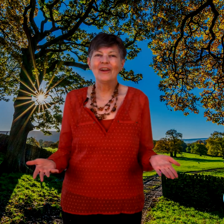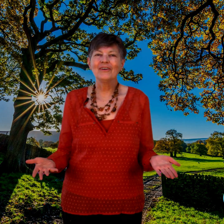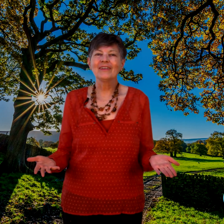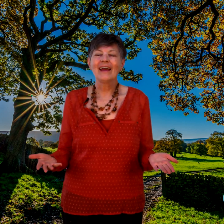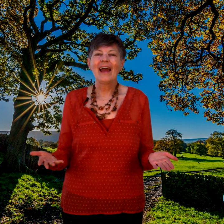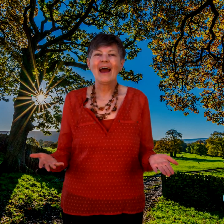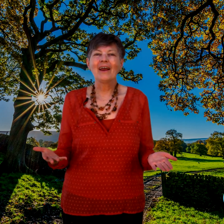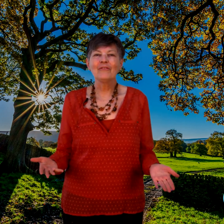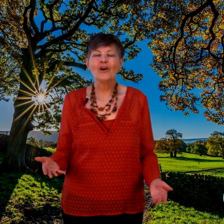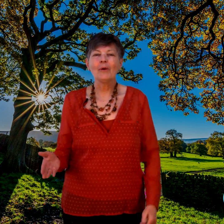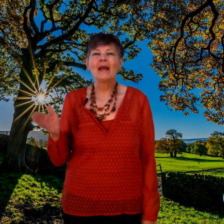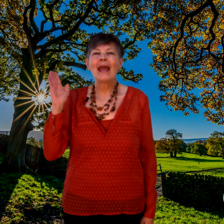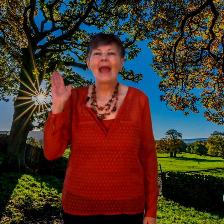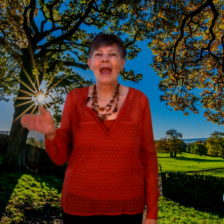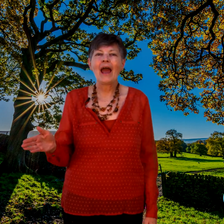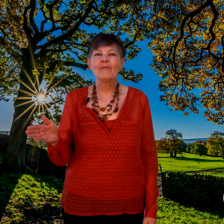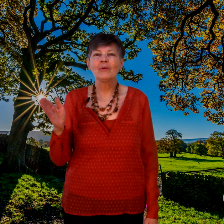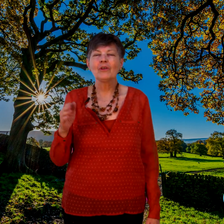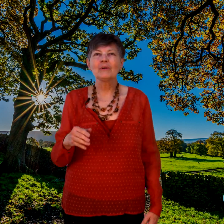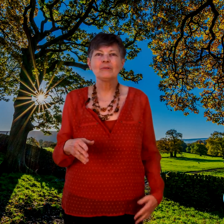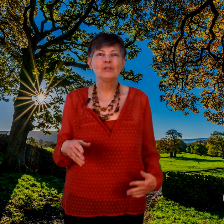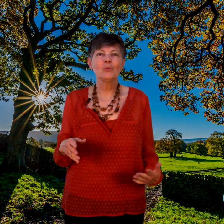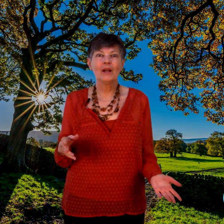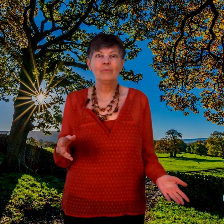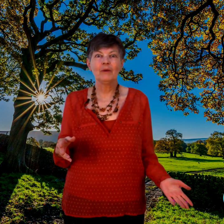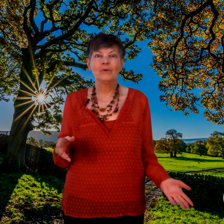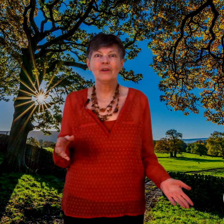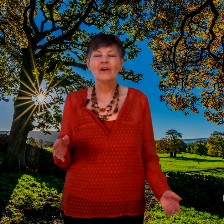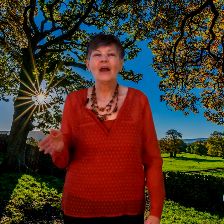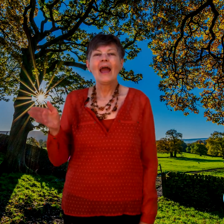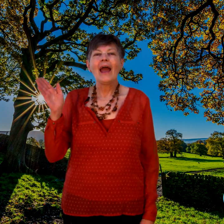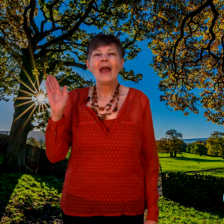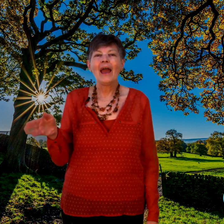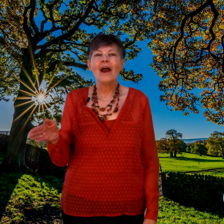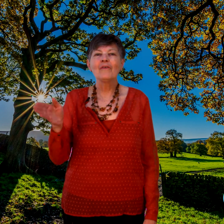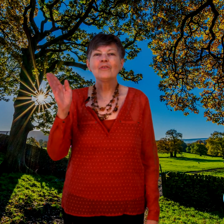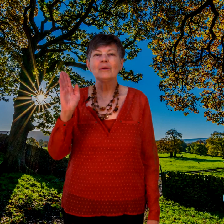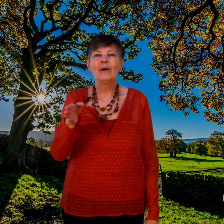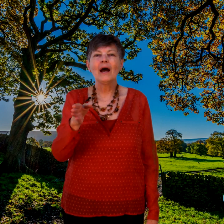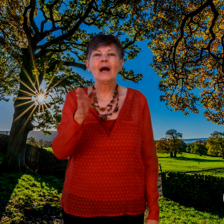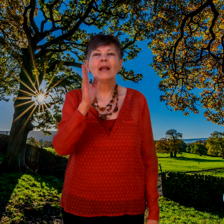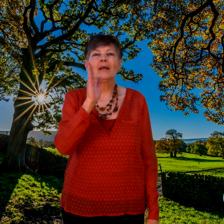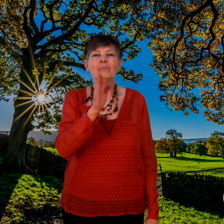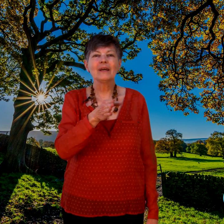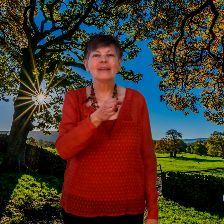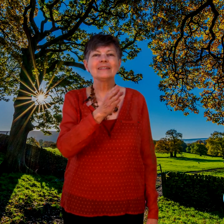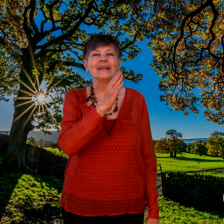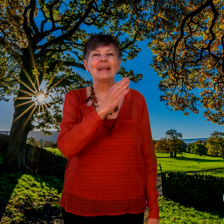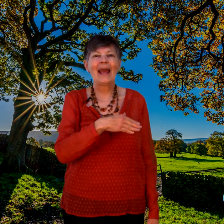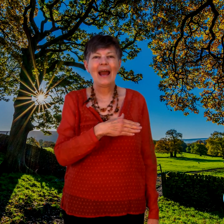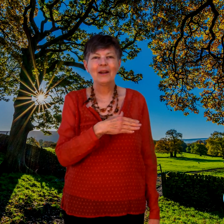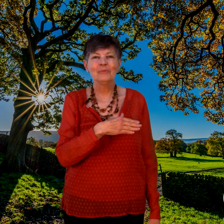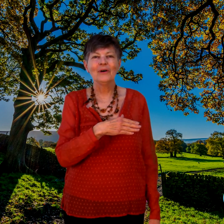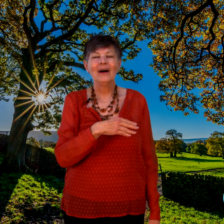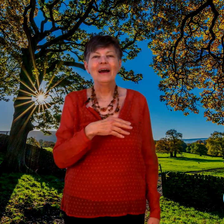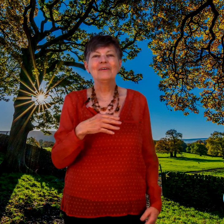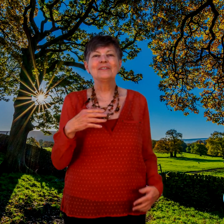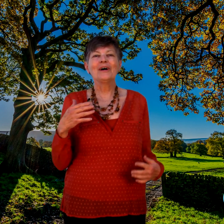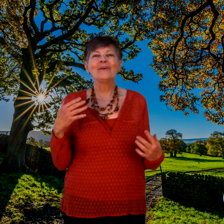had a farm, and every, there must have been 20 people here. Everybody picked an animal. And the song